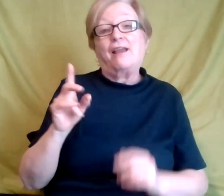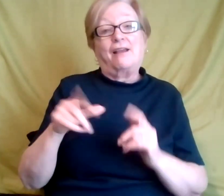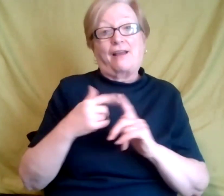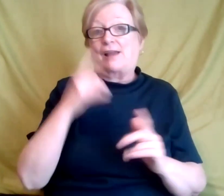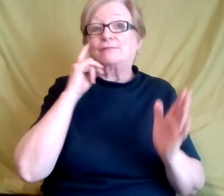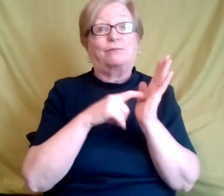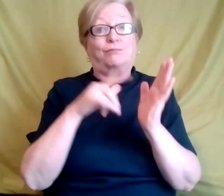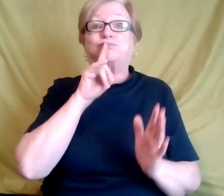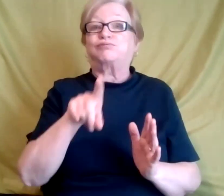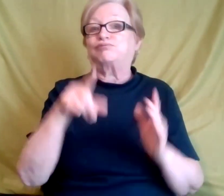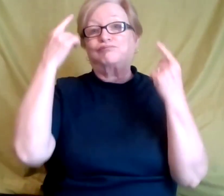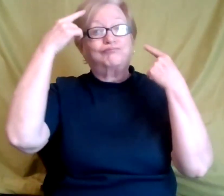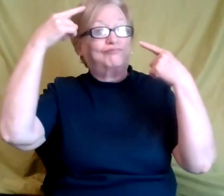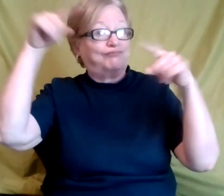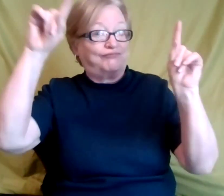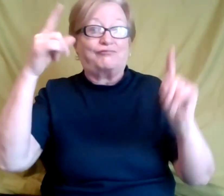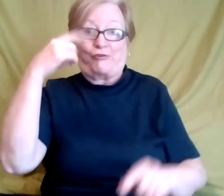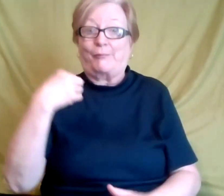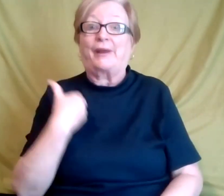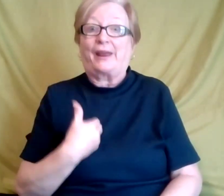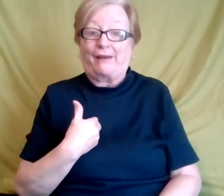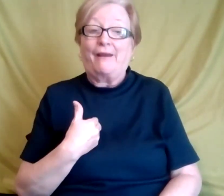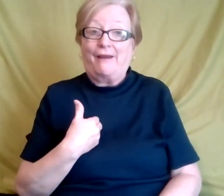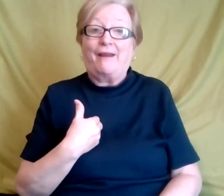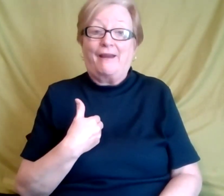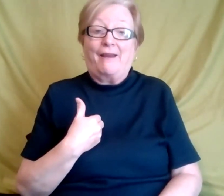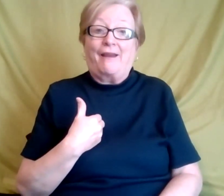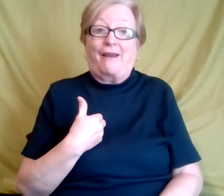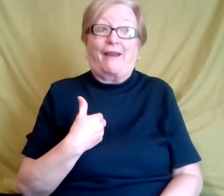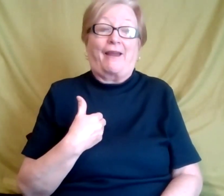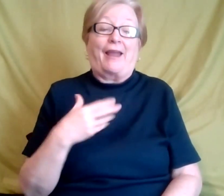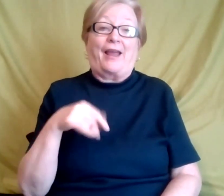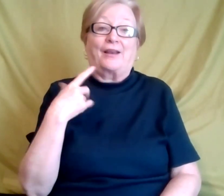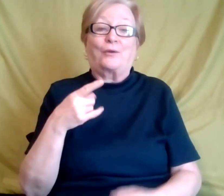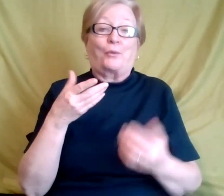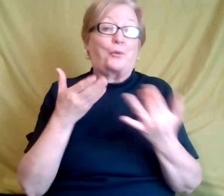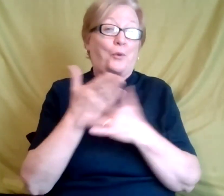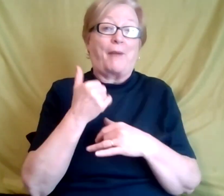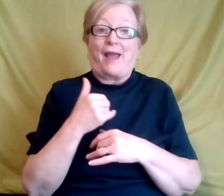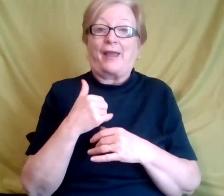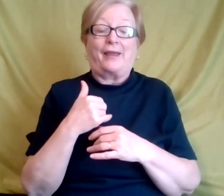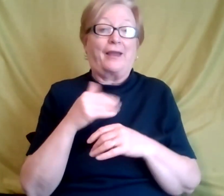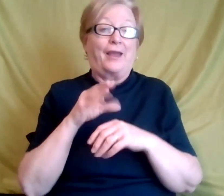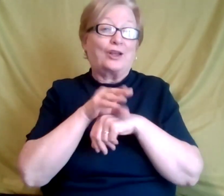worked, um, for me. And even in, when I, in my consulting and when I'm just having meetings with everyone,